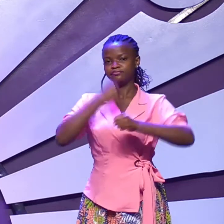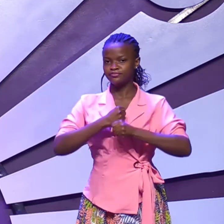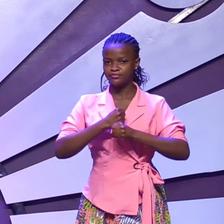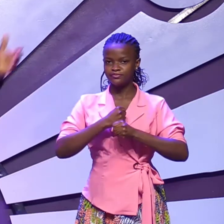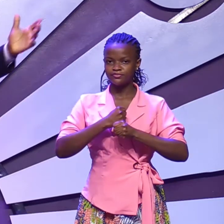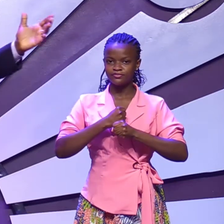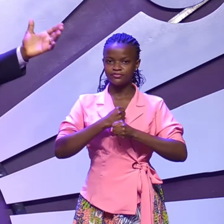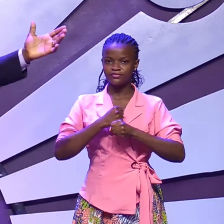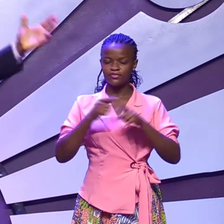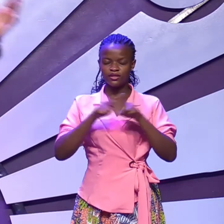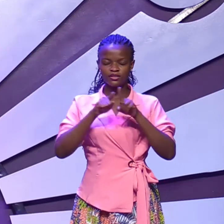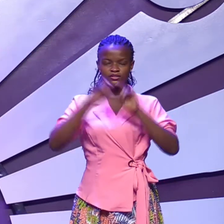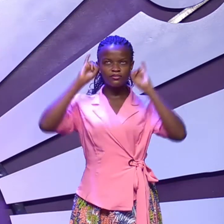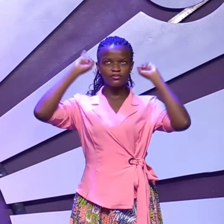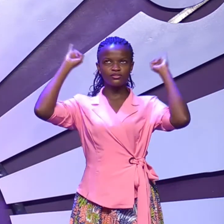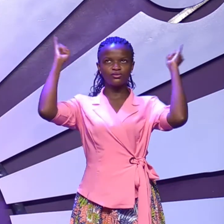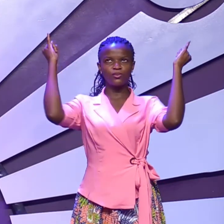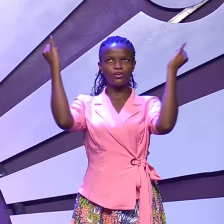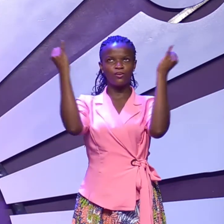Walls of Jericho collapsing.